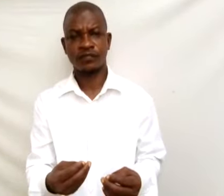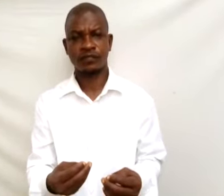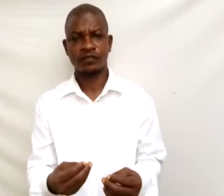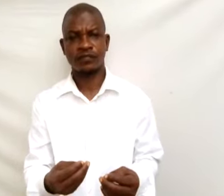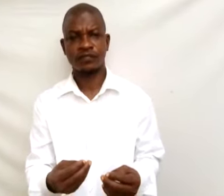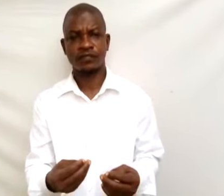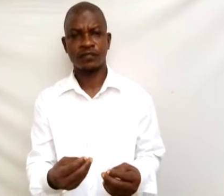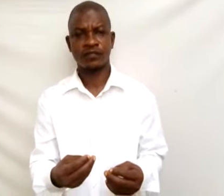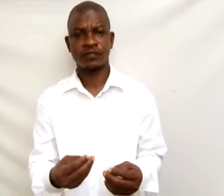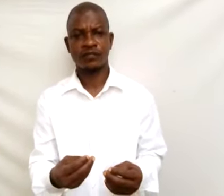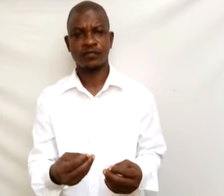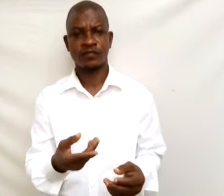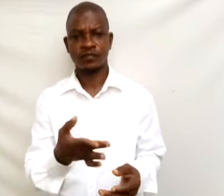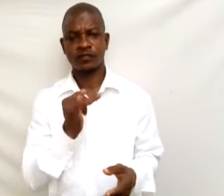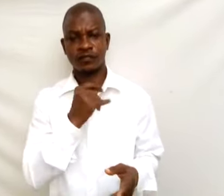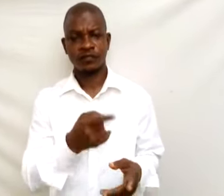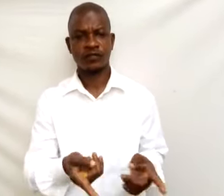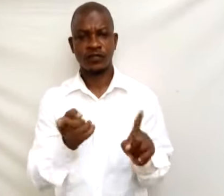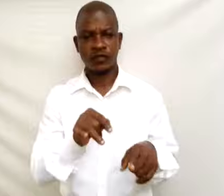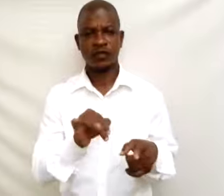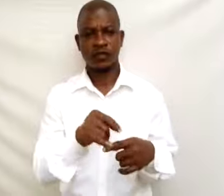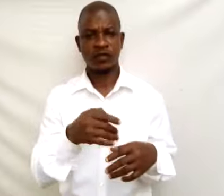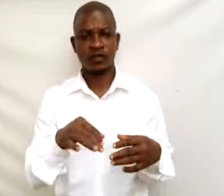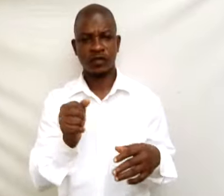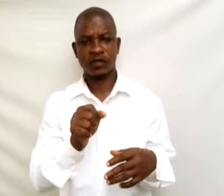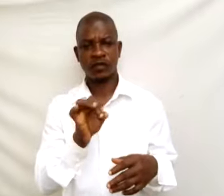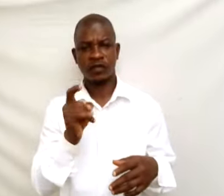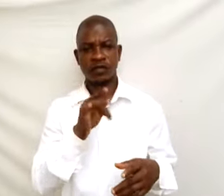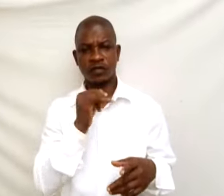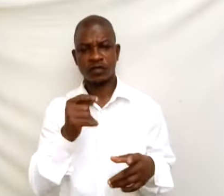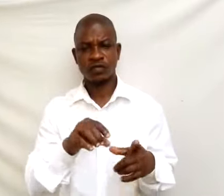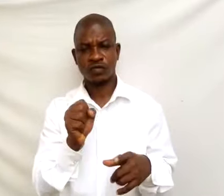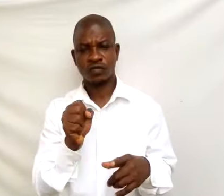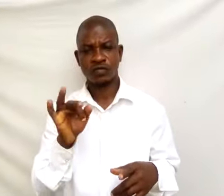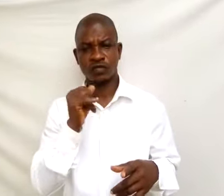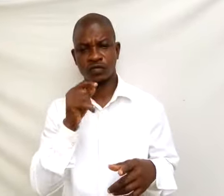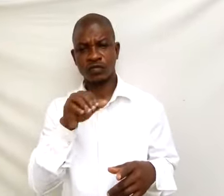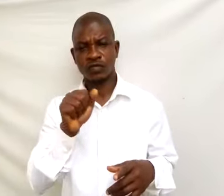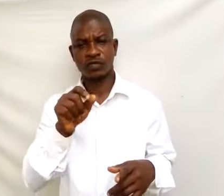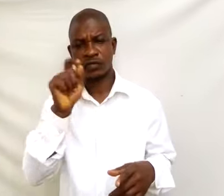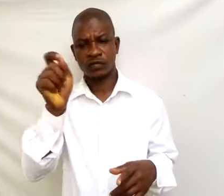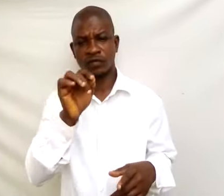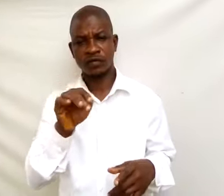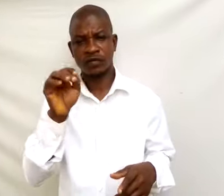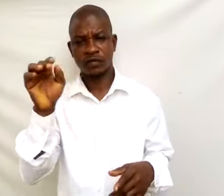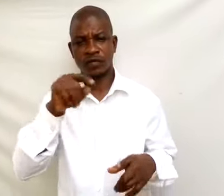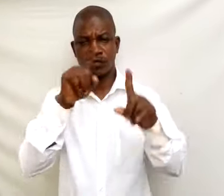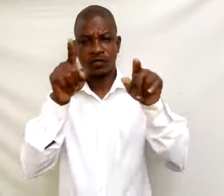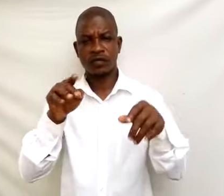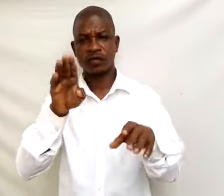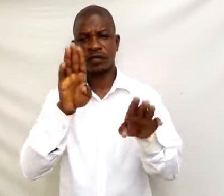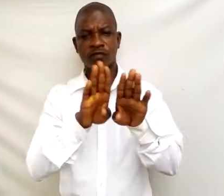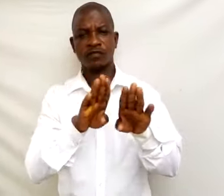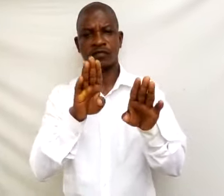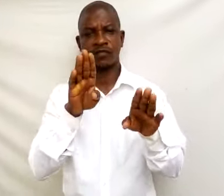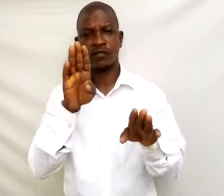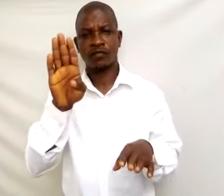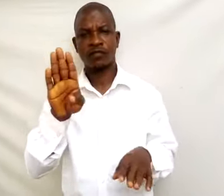A. exists an element C in R such that A star bracket B delta C